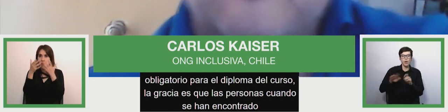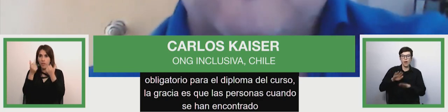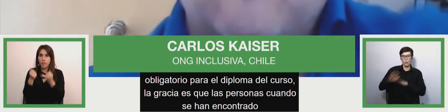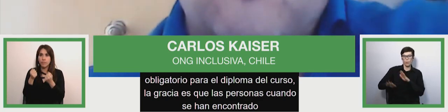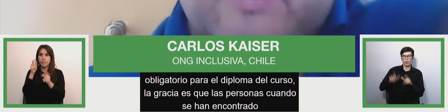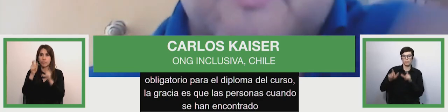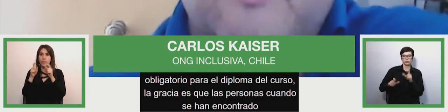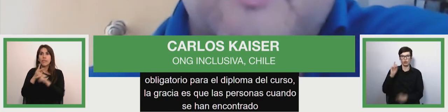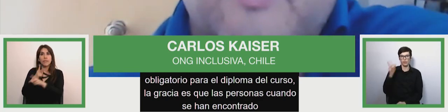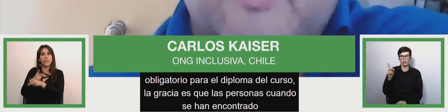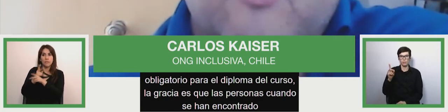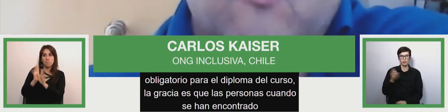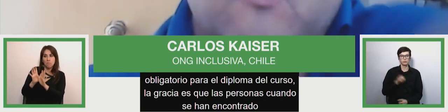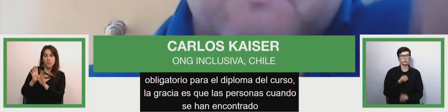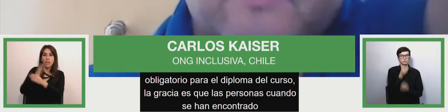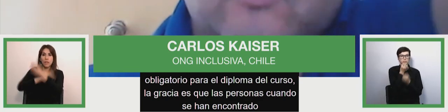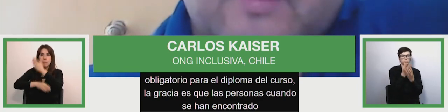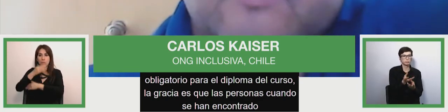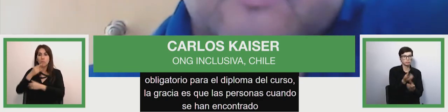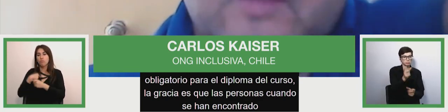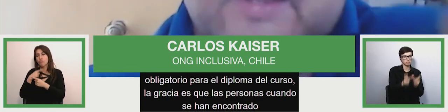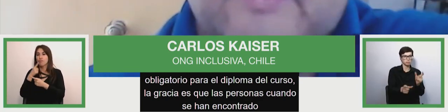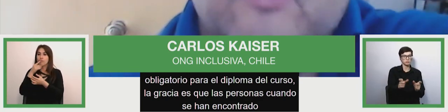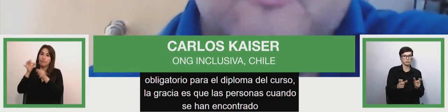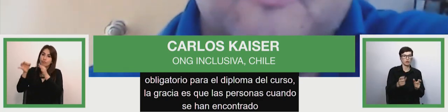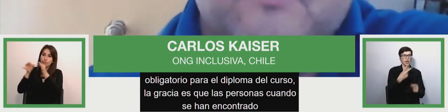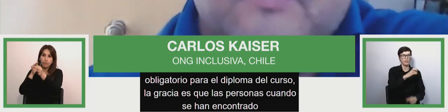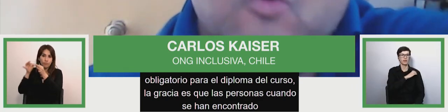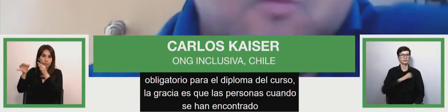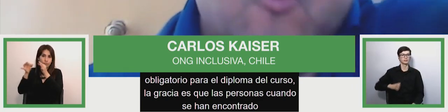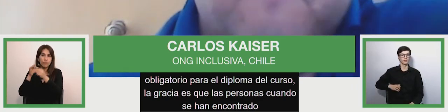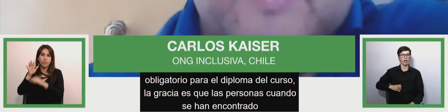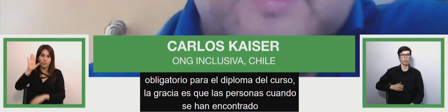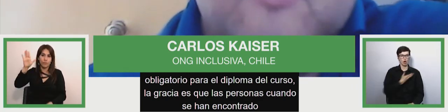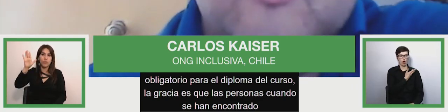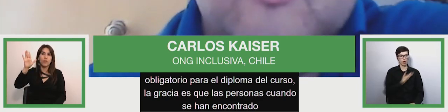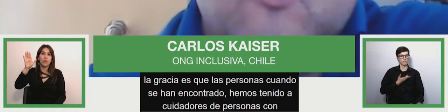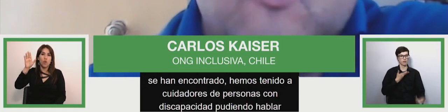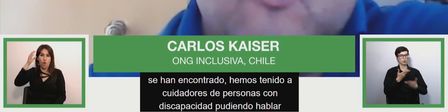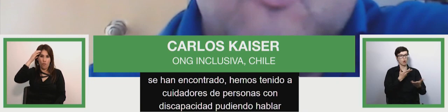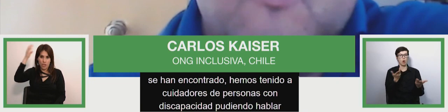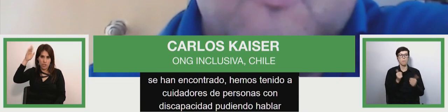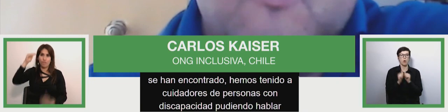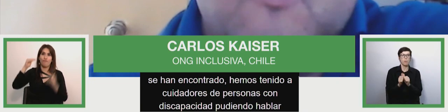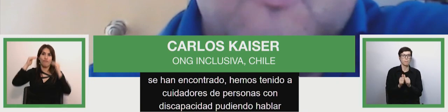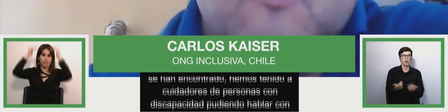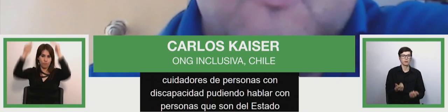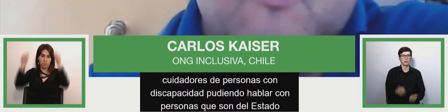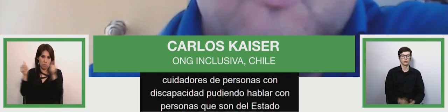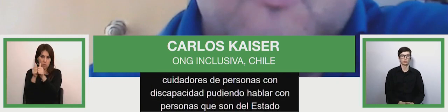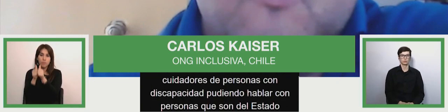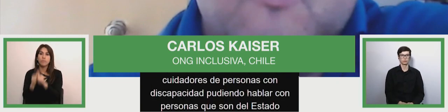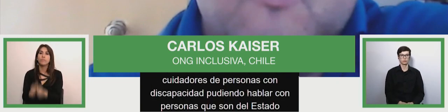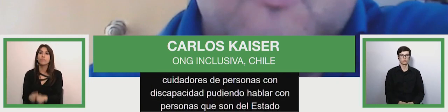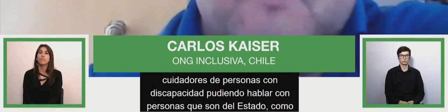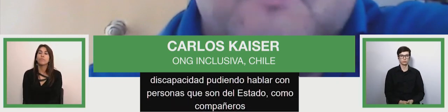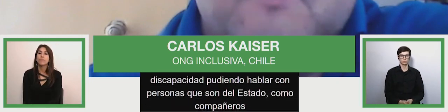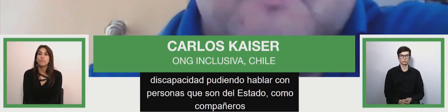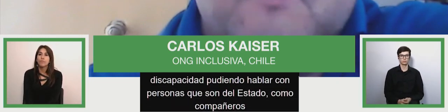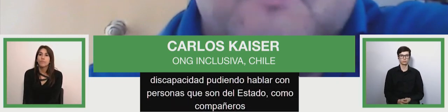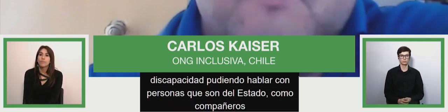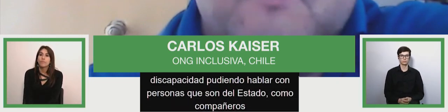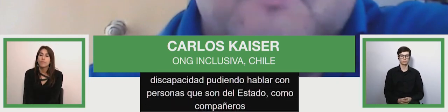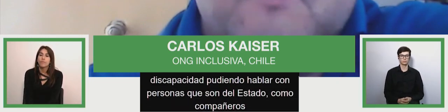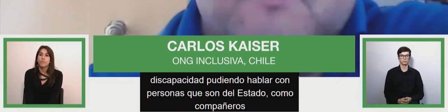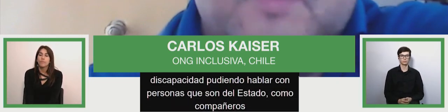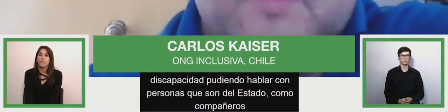in order to be uh receive the title the the the degree but when people uh we have meet we have